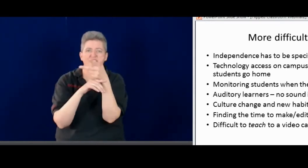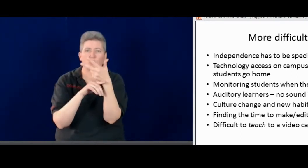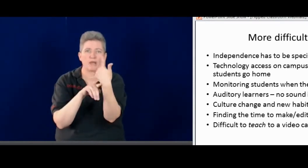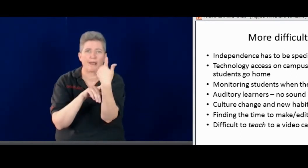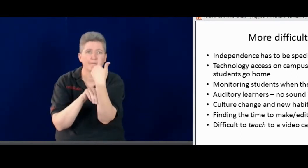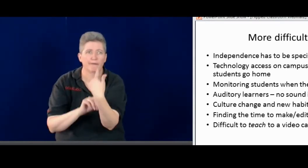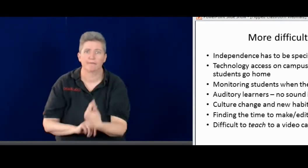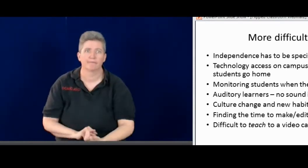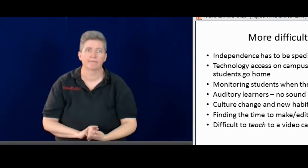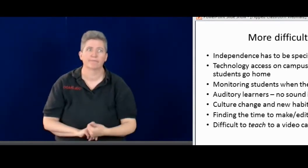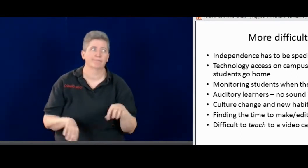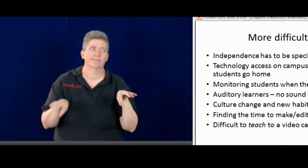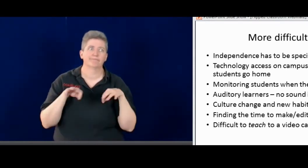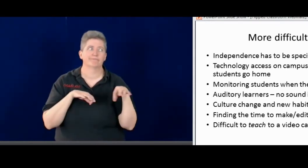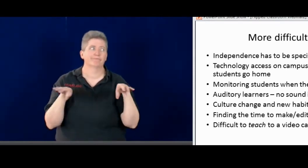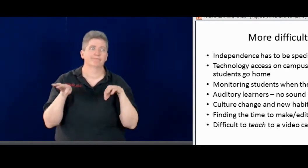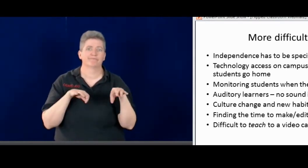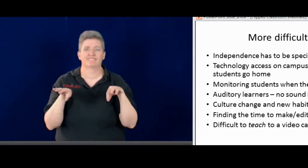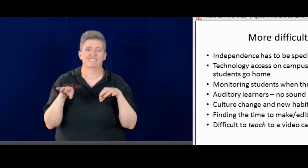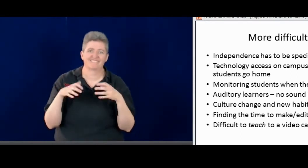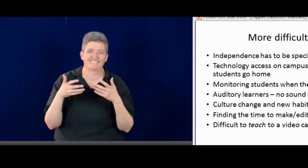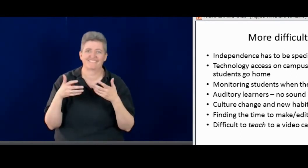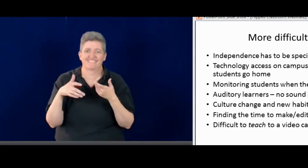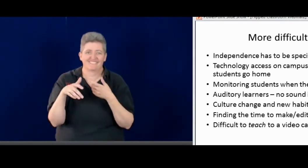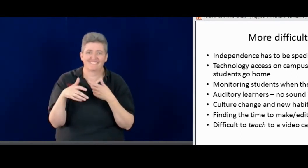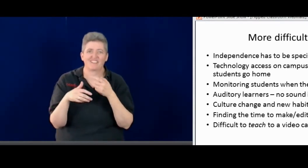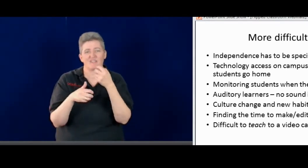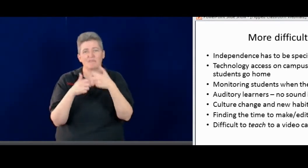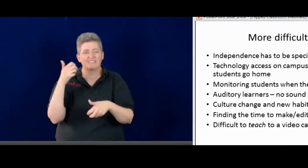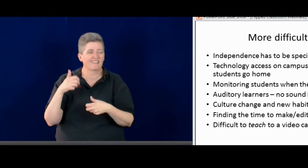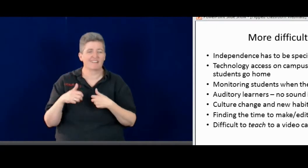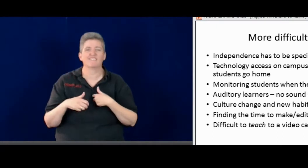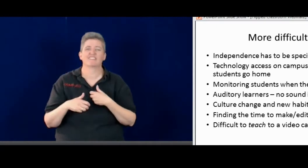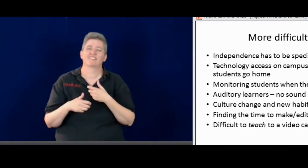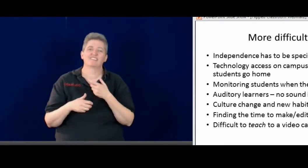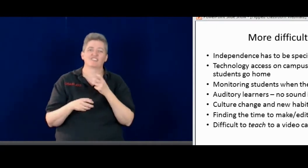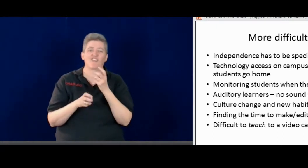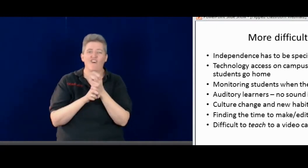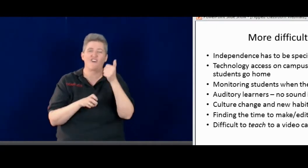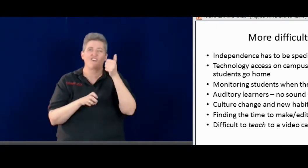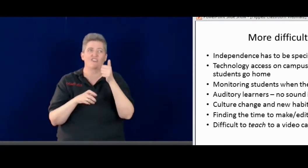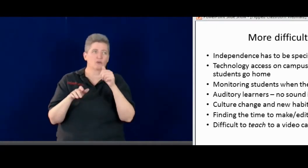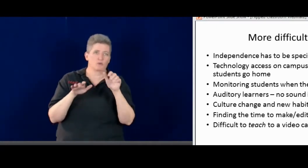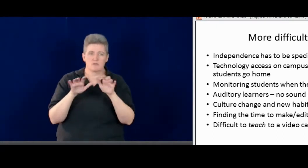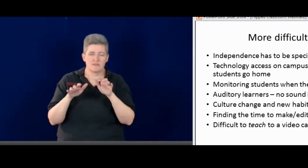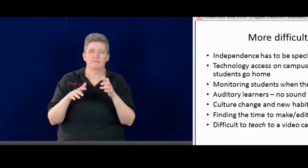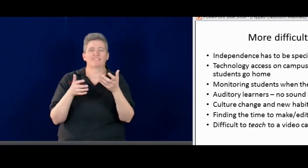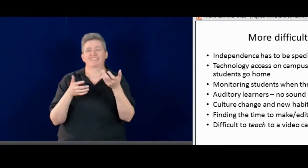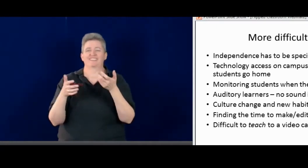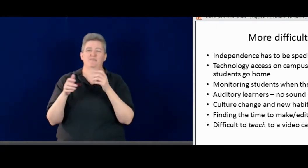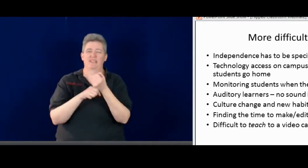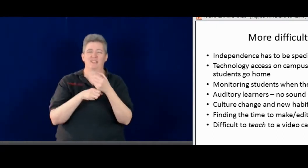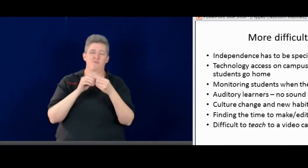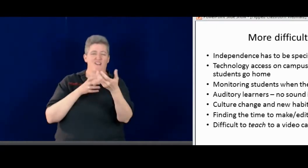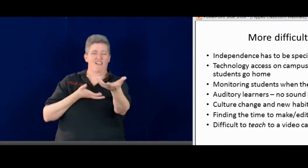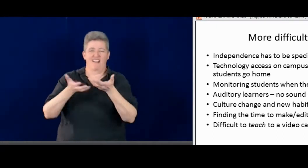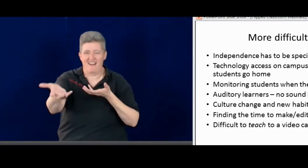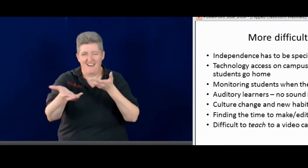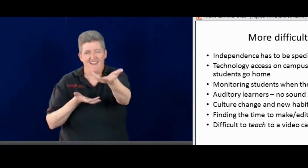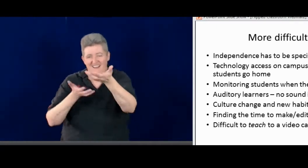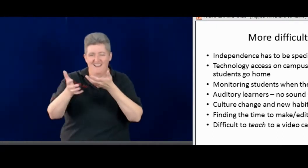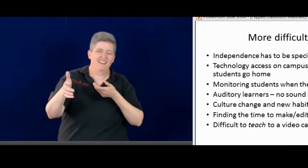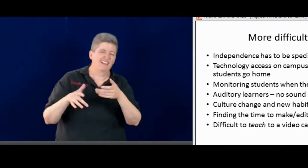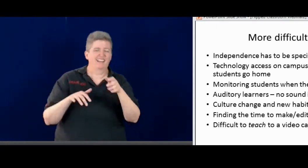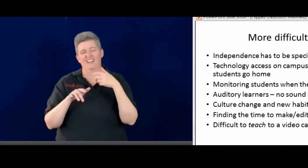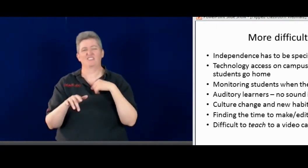And I know sometimes it's different because you have to teach to a camera and there's nobody to look at. It's different than teaching to a crowd. So it's a little bit harder where you have